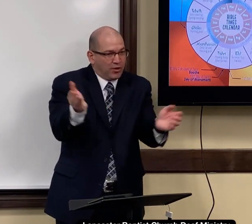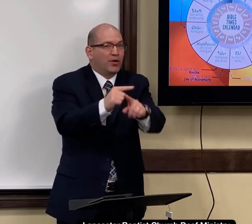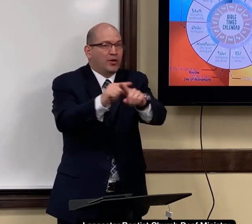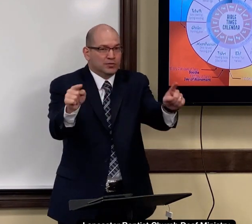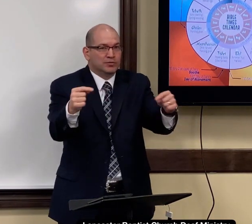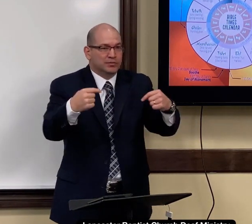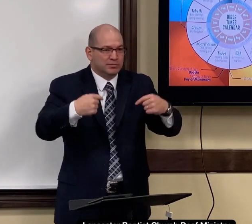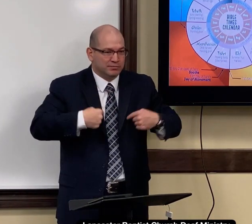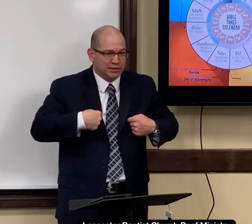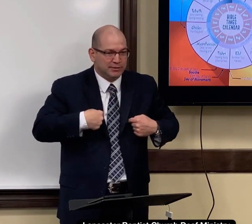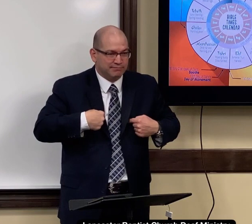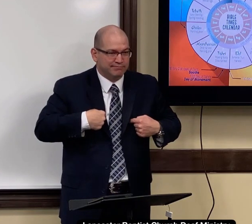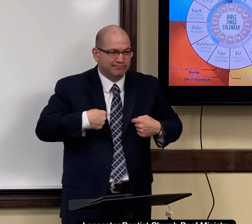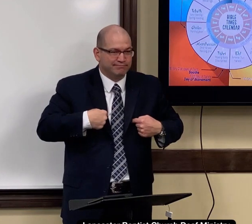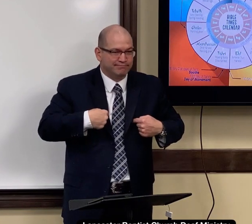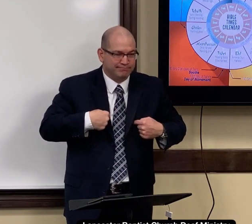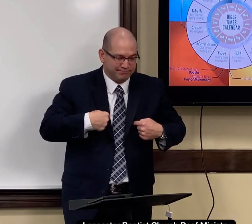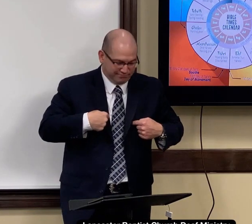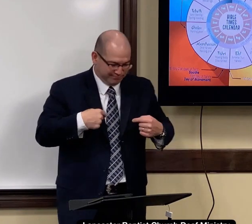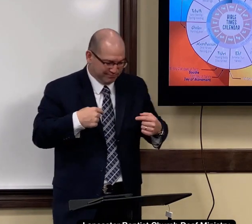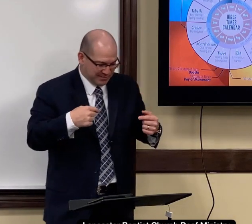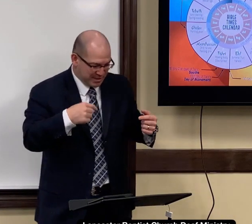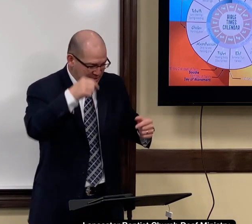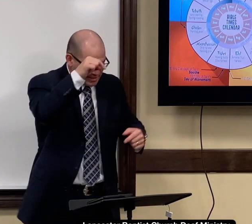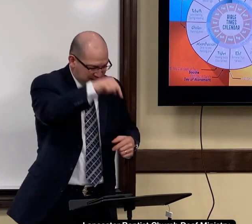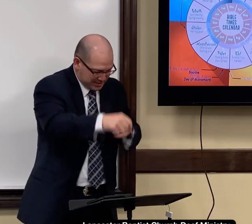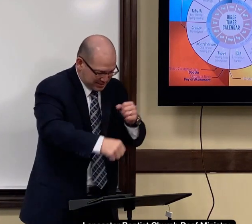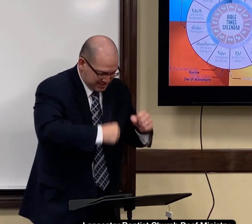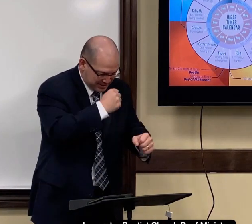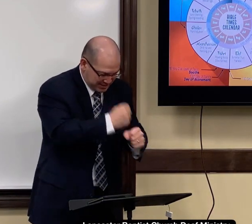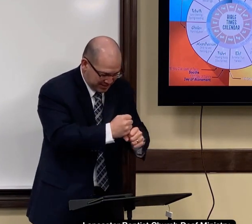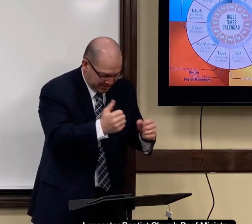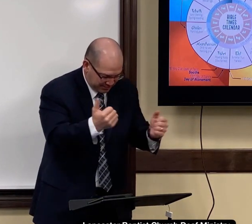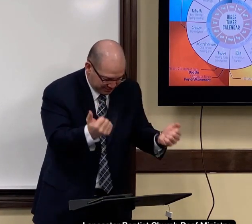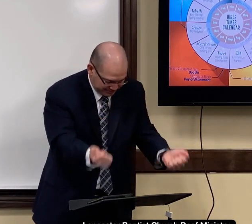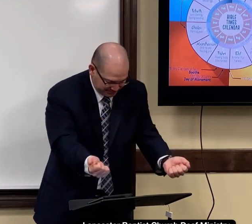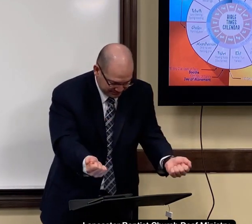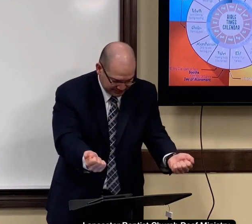I encourage you and myself, this year,